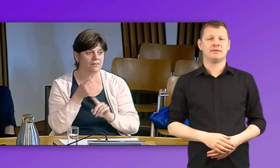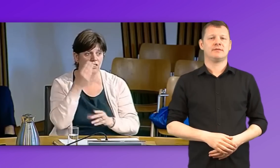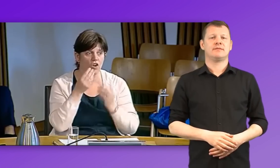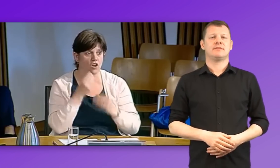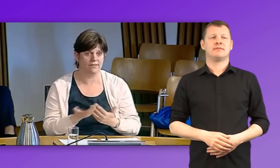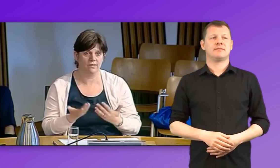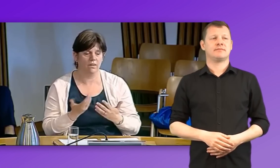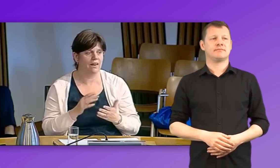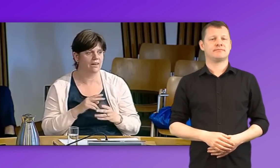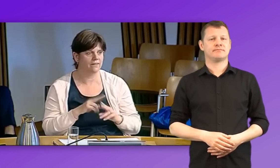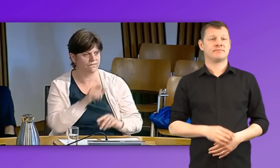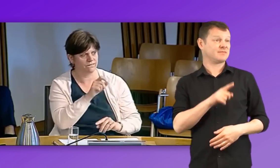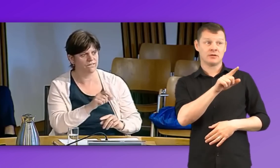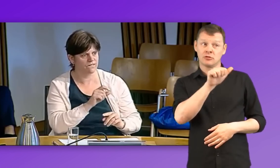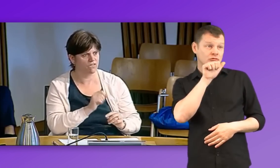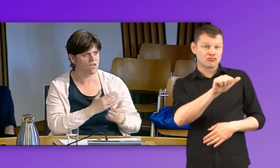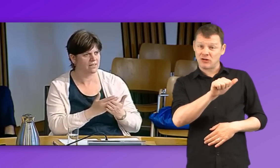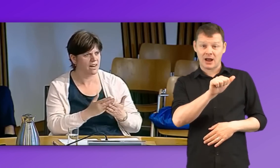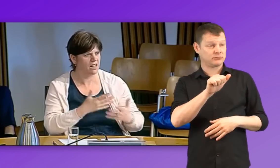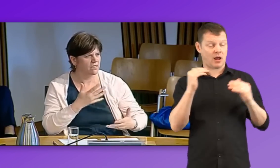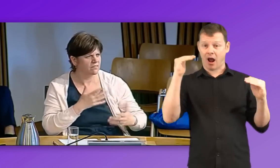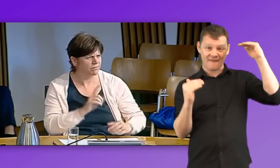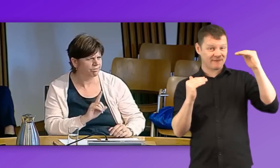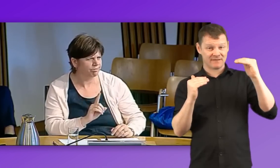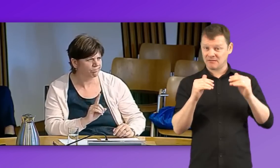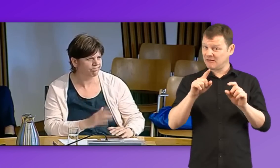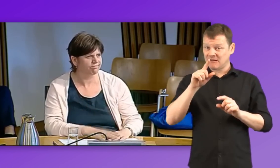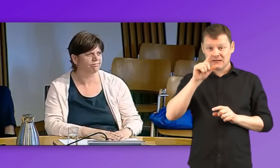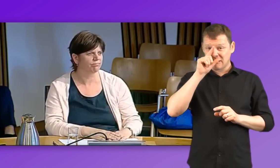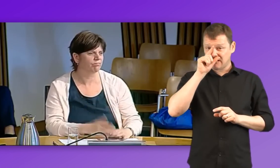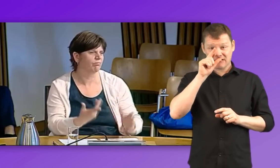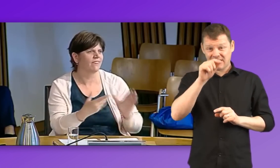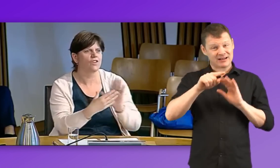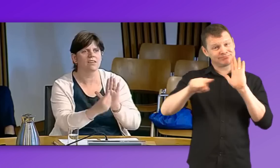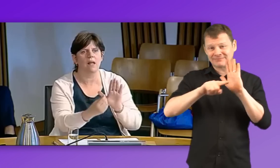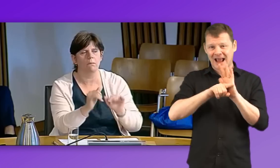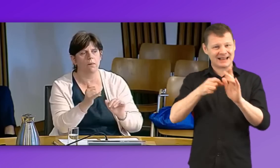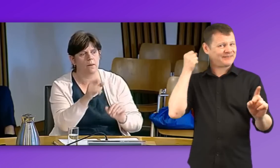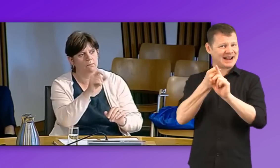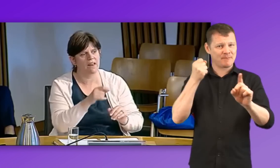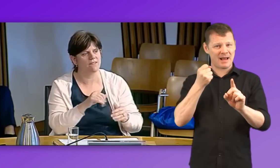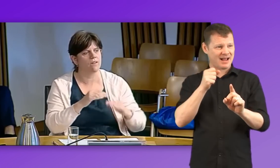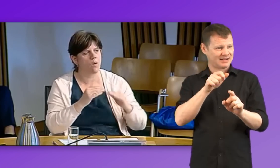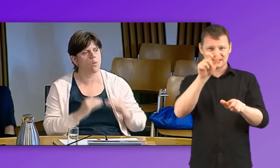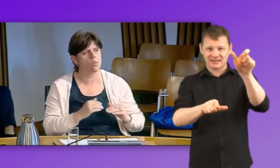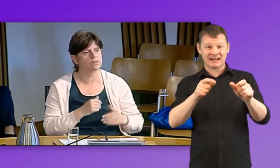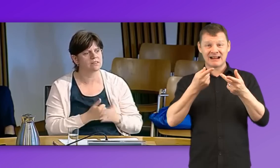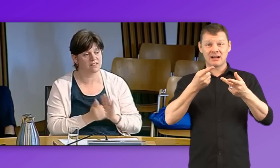Right, It's very unfair. can have a serious detrimental impact on their learning. If the language that's been used by the person who's instructing them isn't